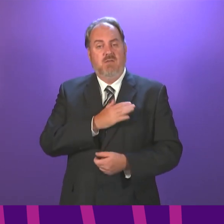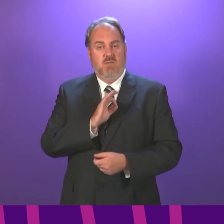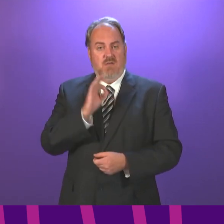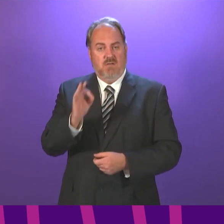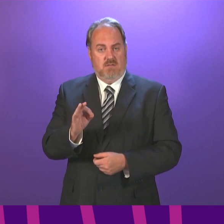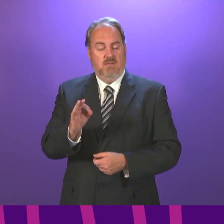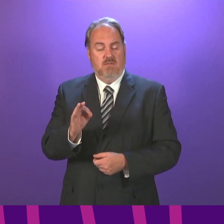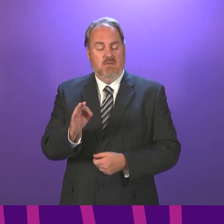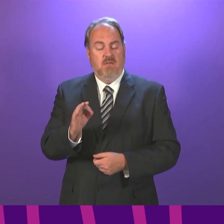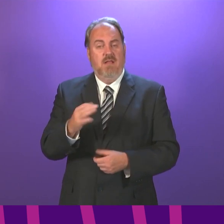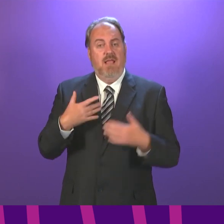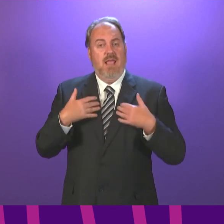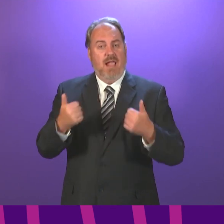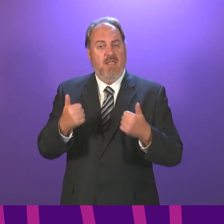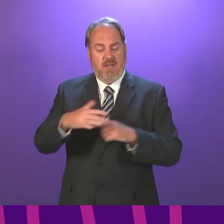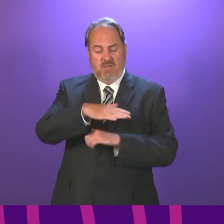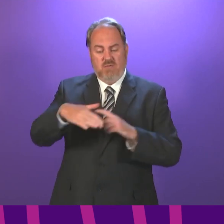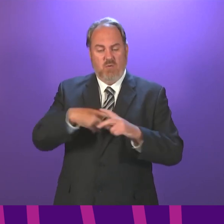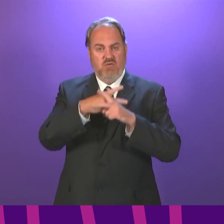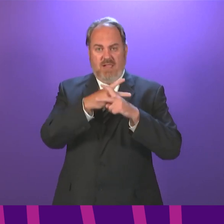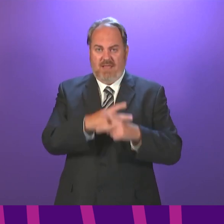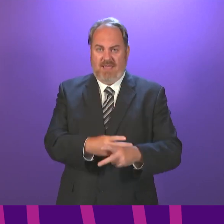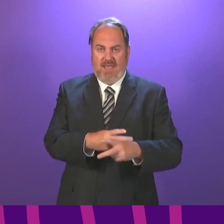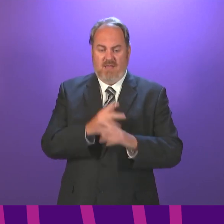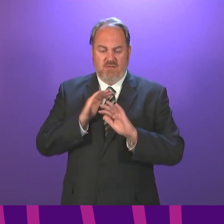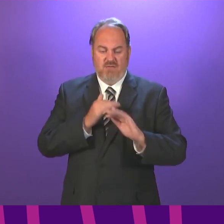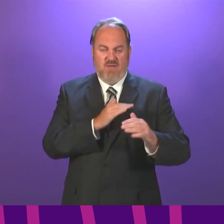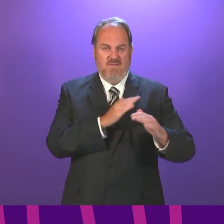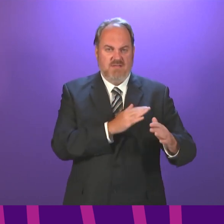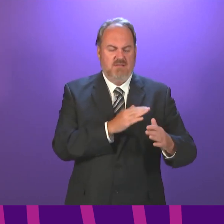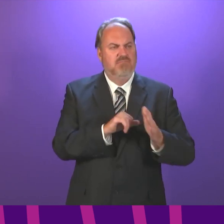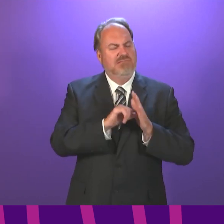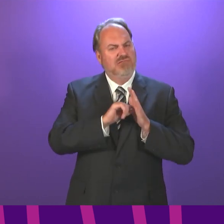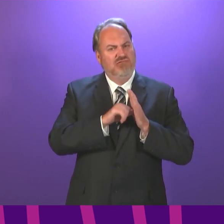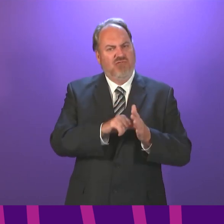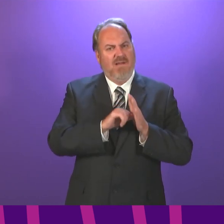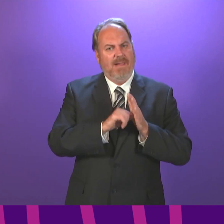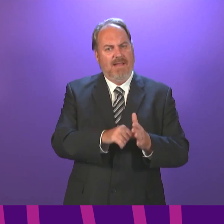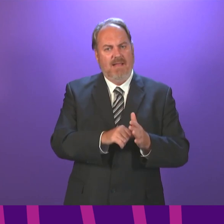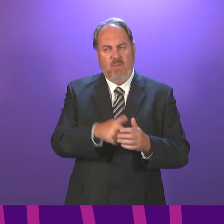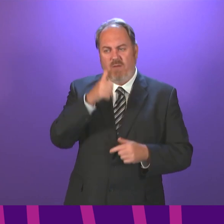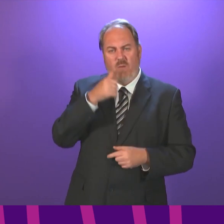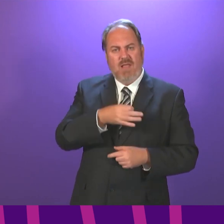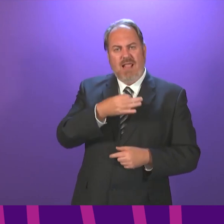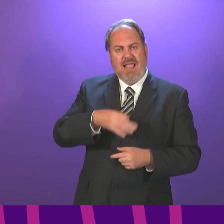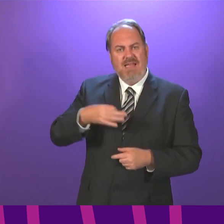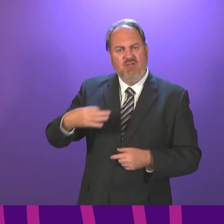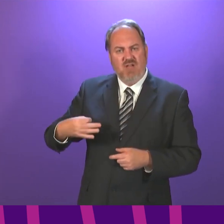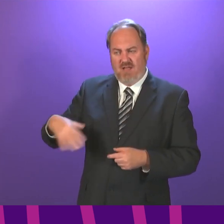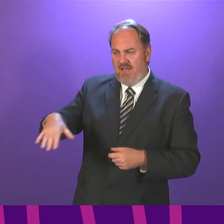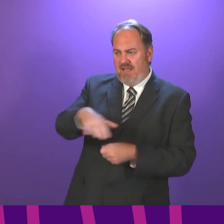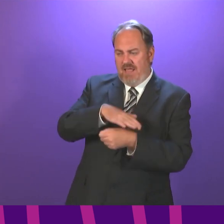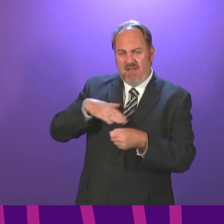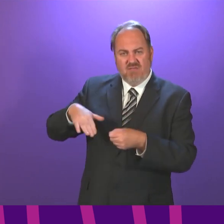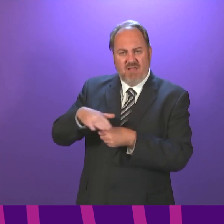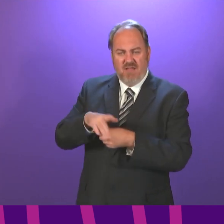social care services across the country are under immense pressure, and we saw severe pressure in Lanarkshire last week on the health and